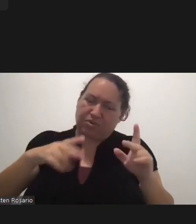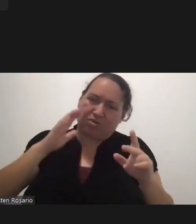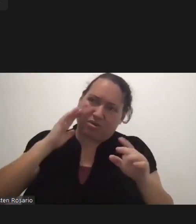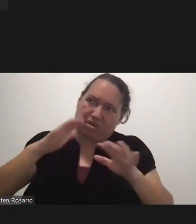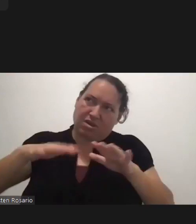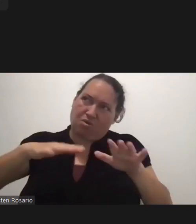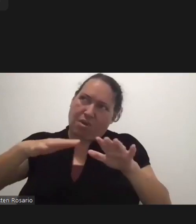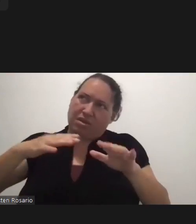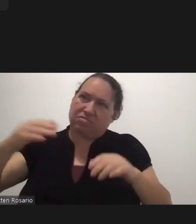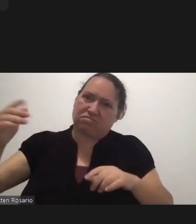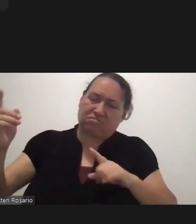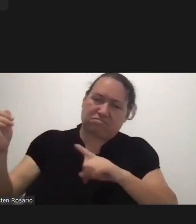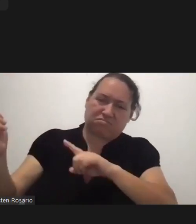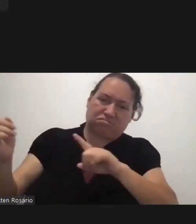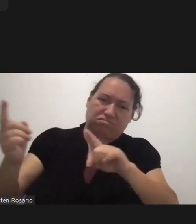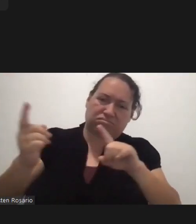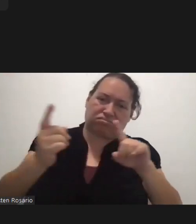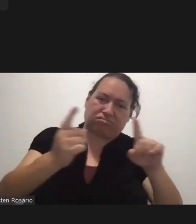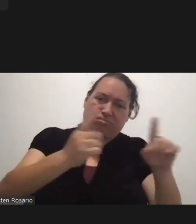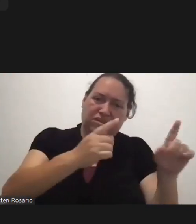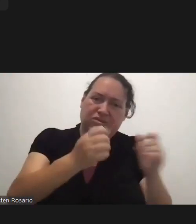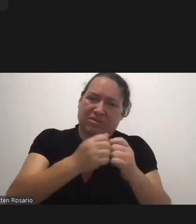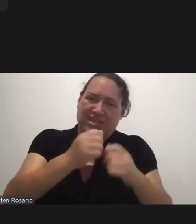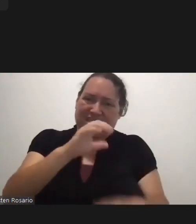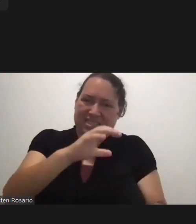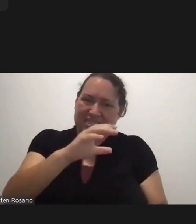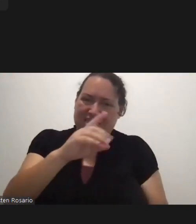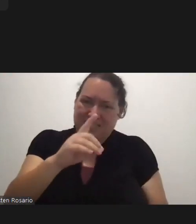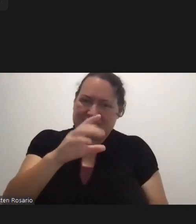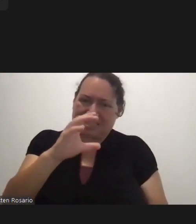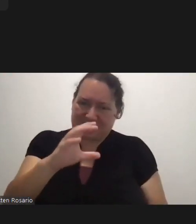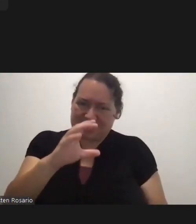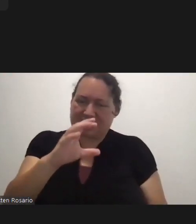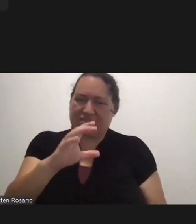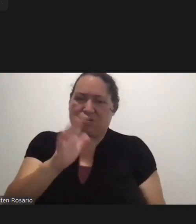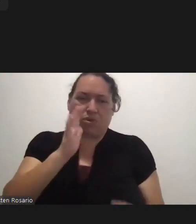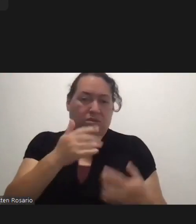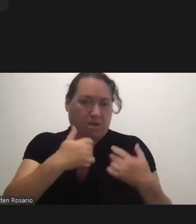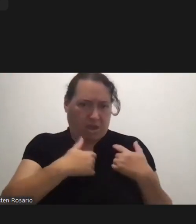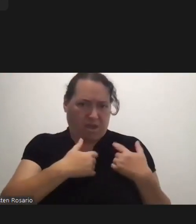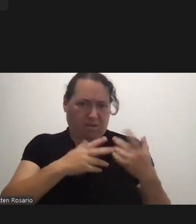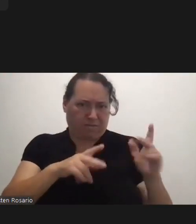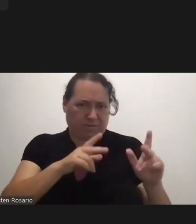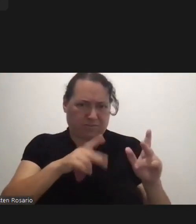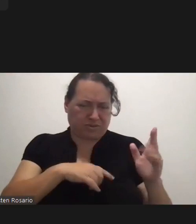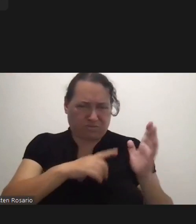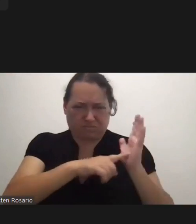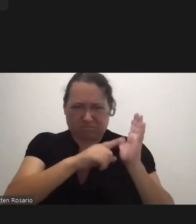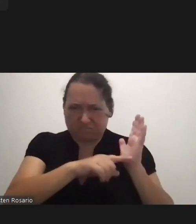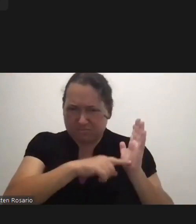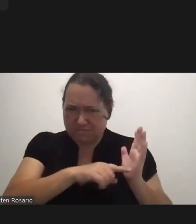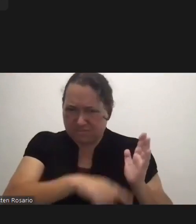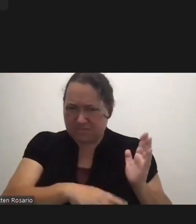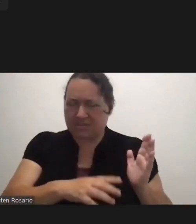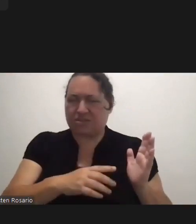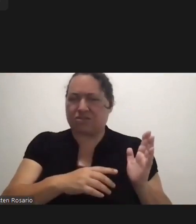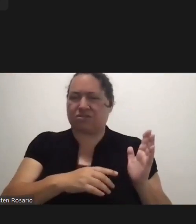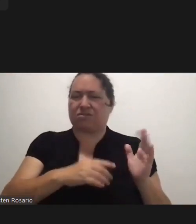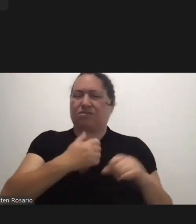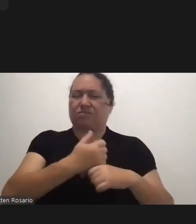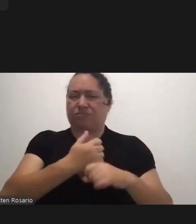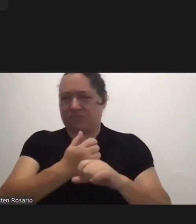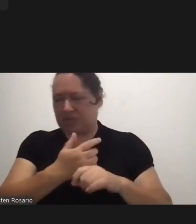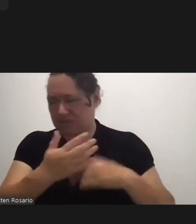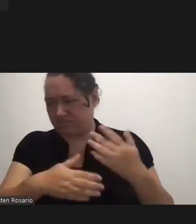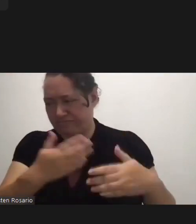all armed with their CDC documents. You know, will there be people to kind of make sure and kind of expedite so there's not